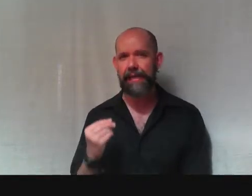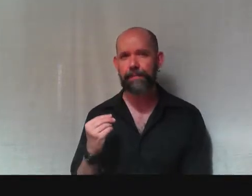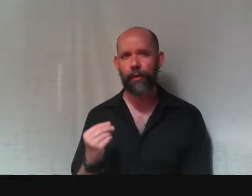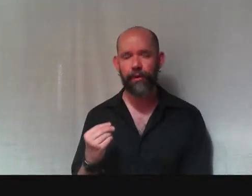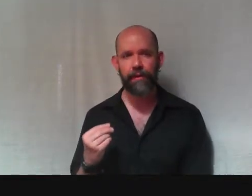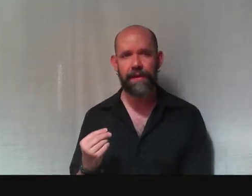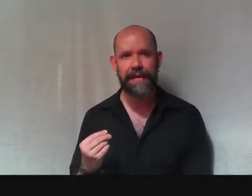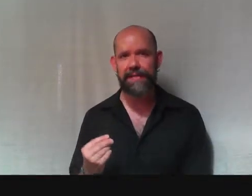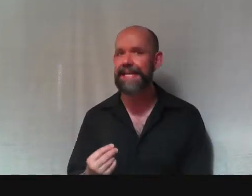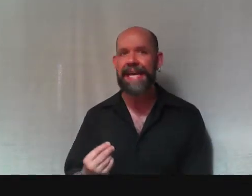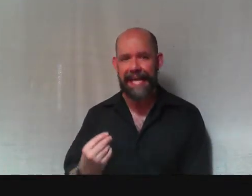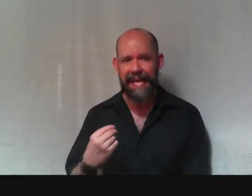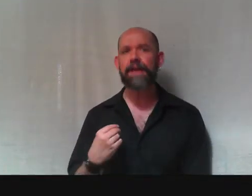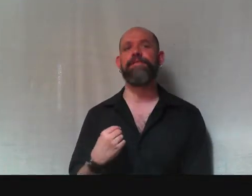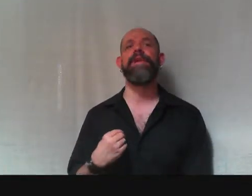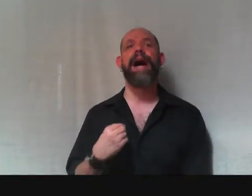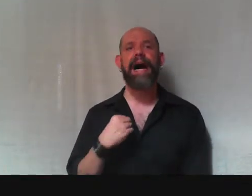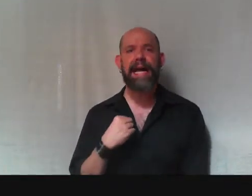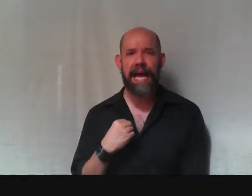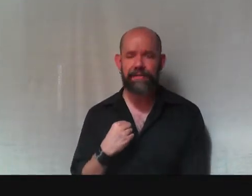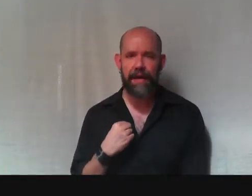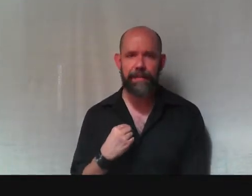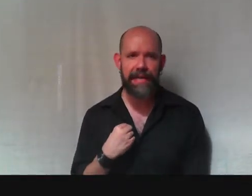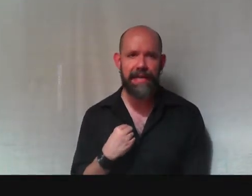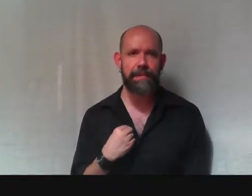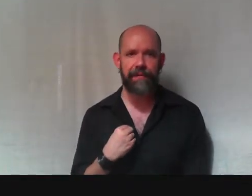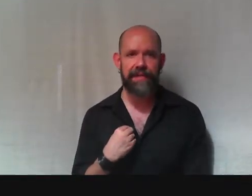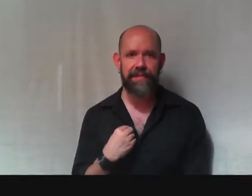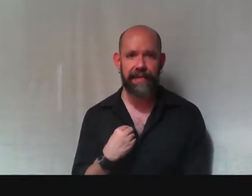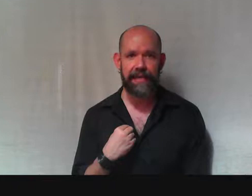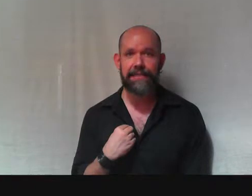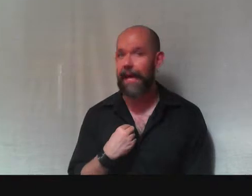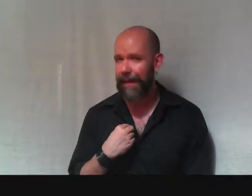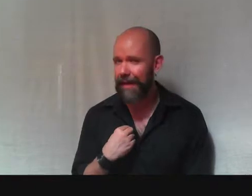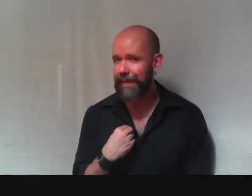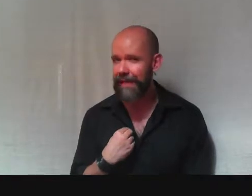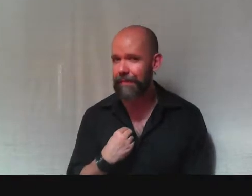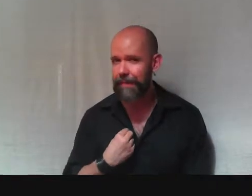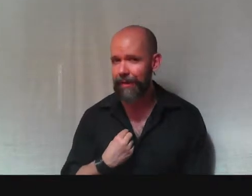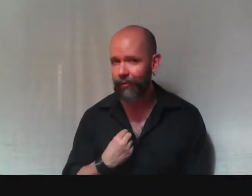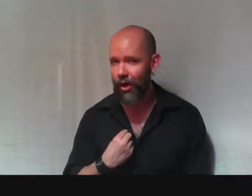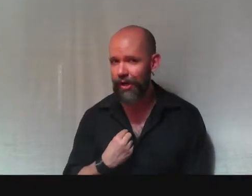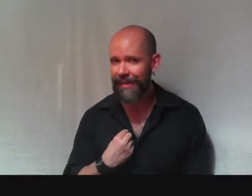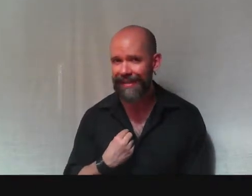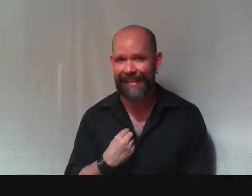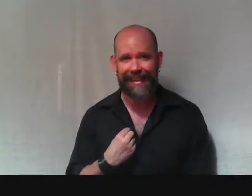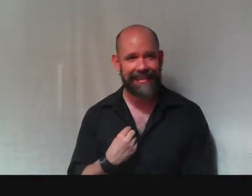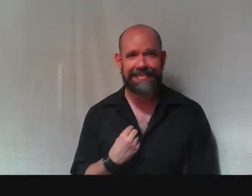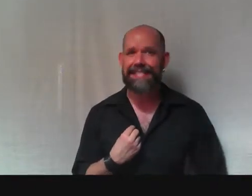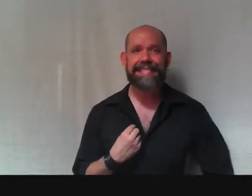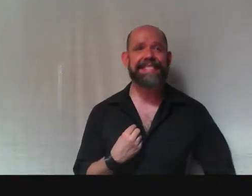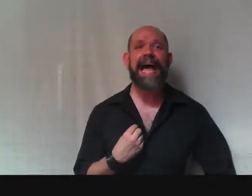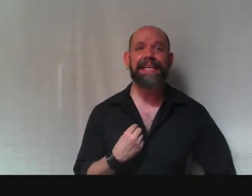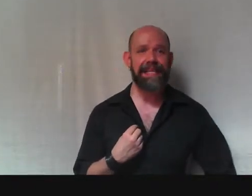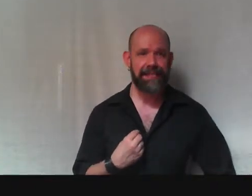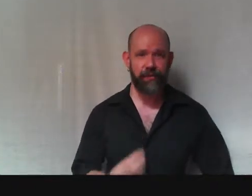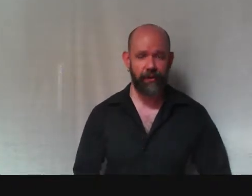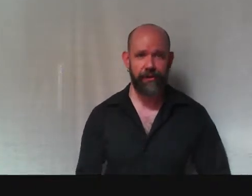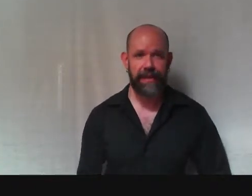important things. If I have an opinion about these things, and my opinion might be wrong, this is exactly the sort of thing